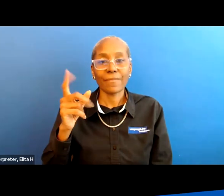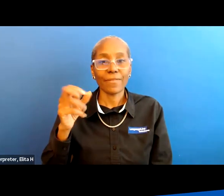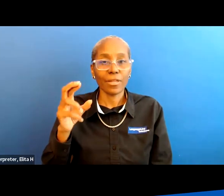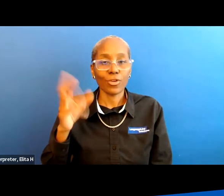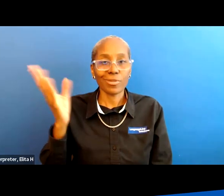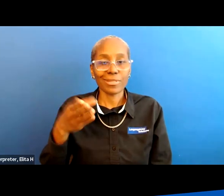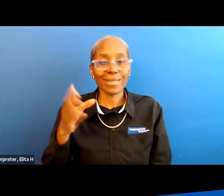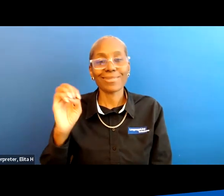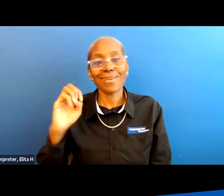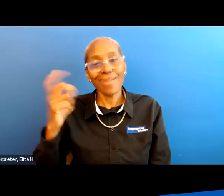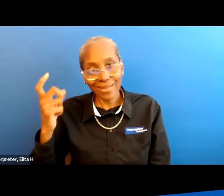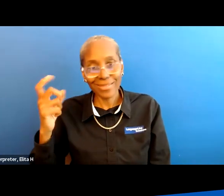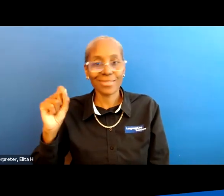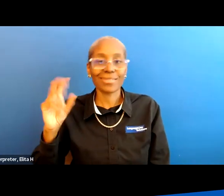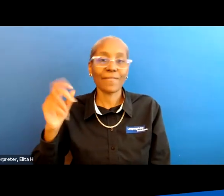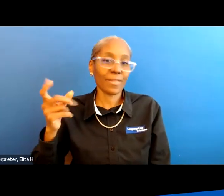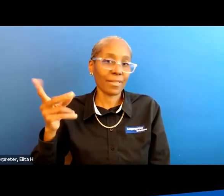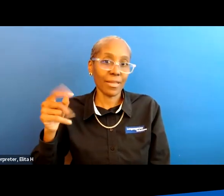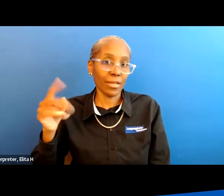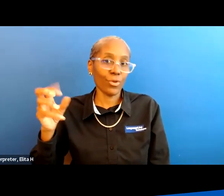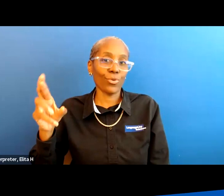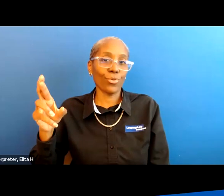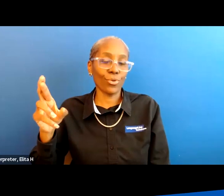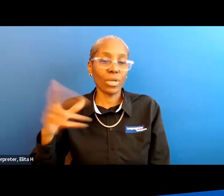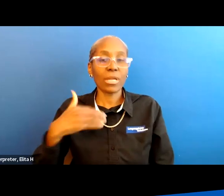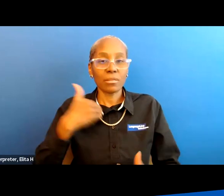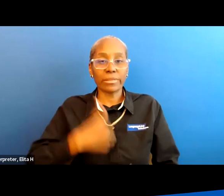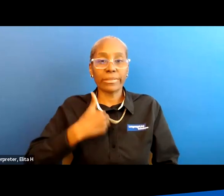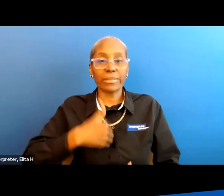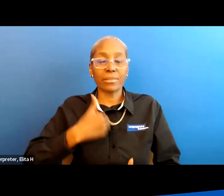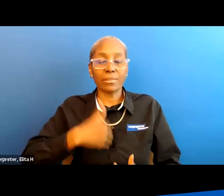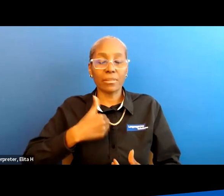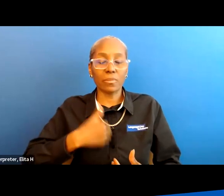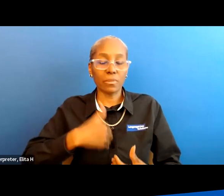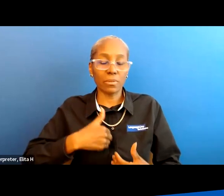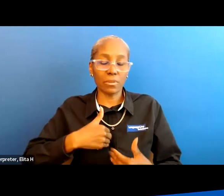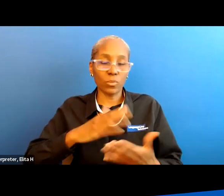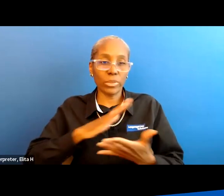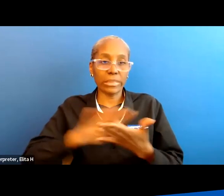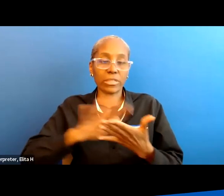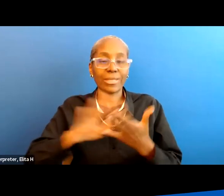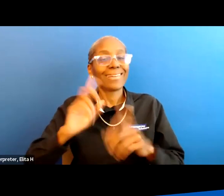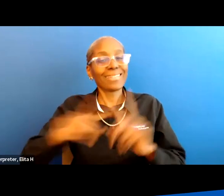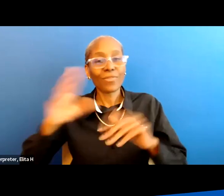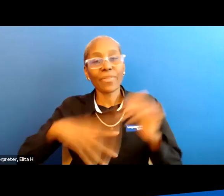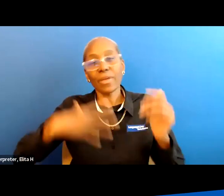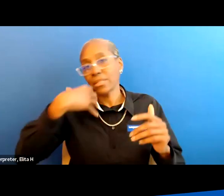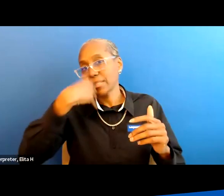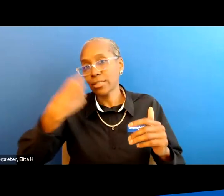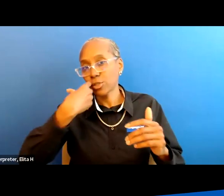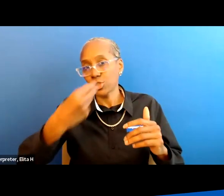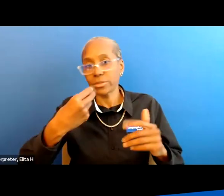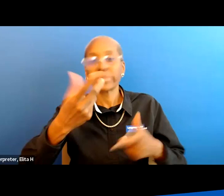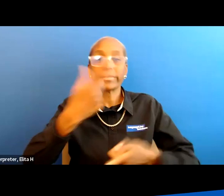and this thing really helps uh to clear the airway it works different than suctioning but it can work in